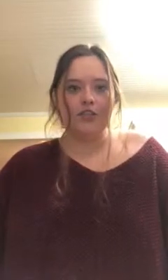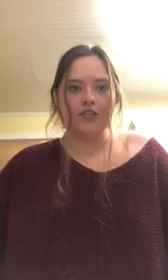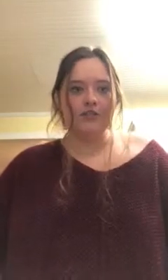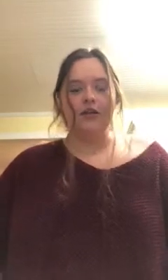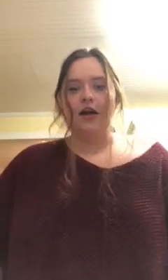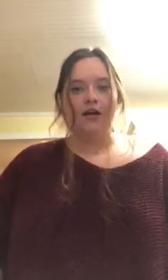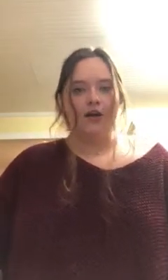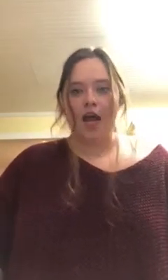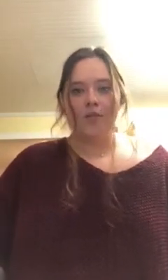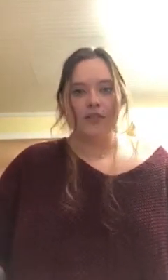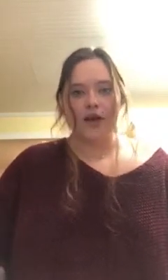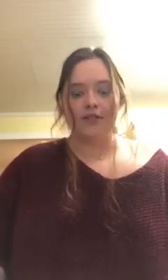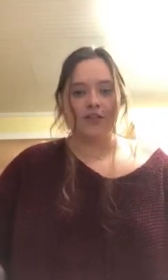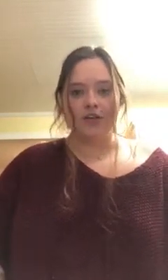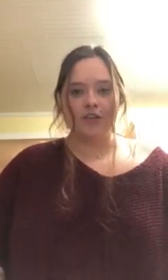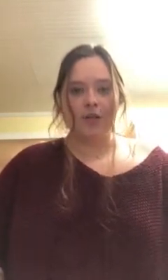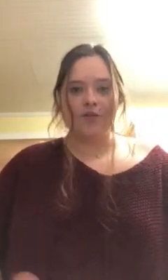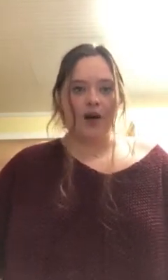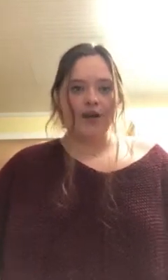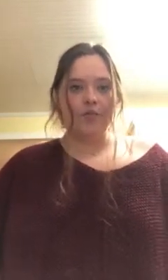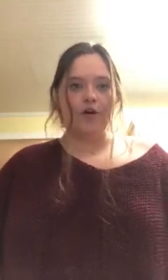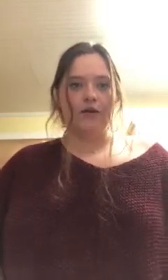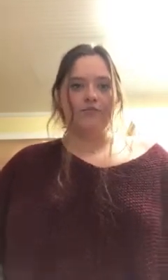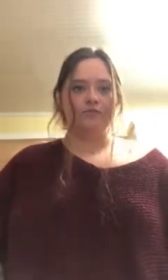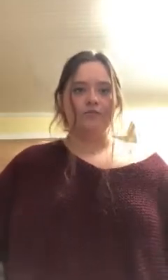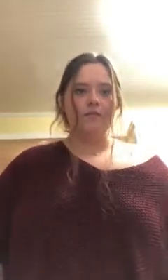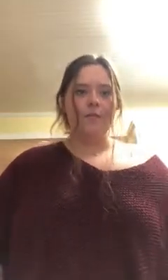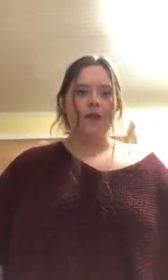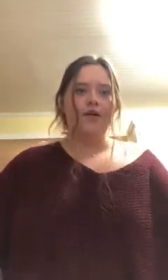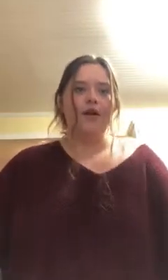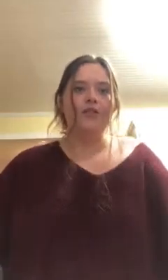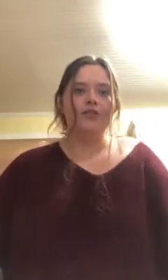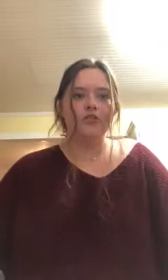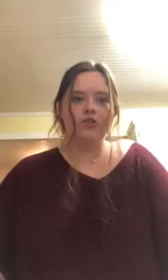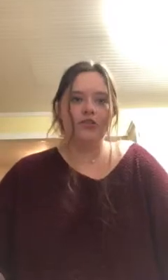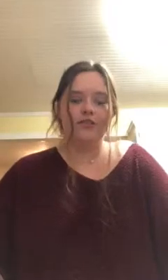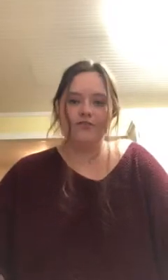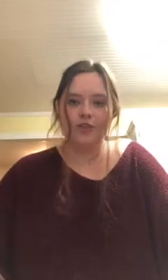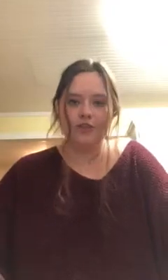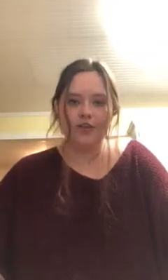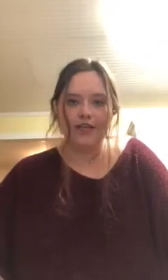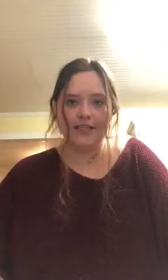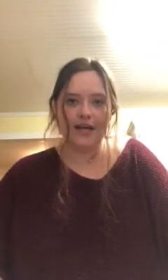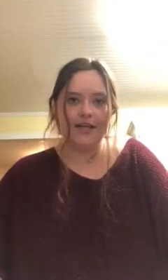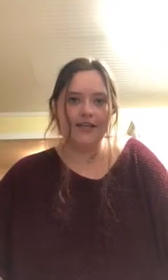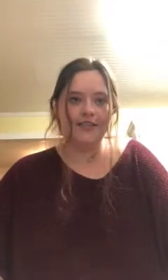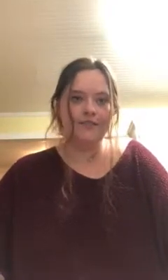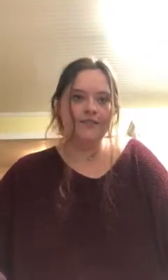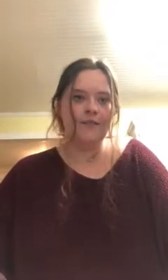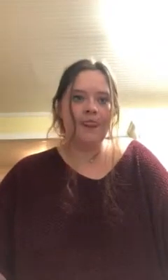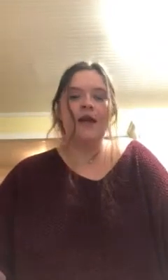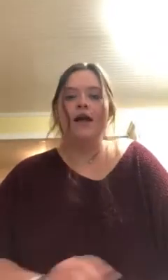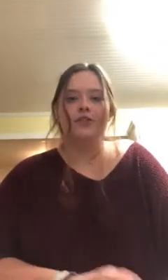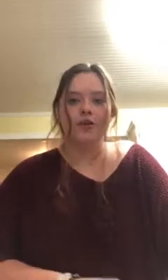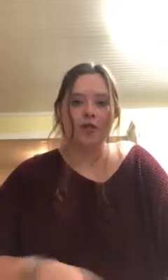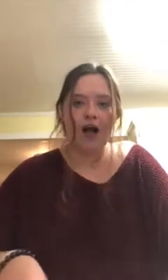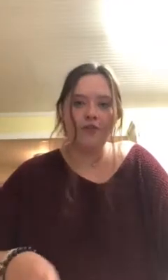just go to Amazon and search it up and buy you a book. Another solution for student debt is to apply for